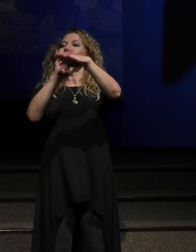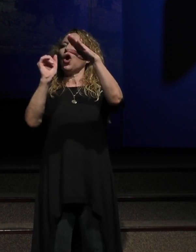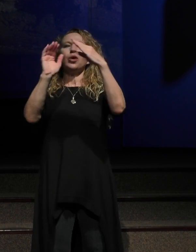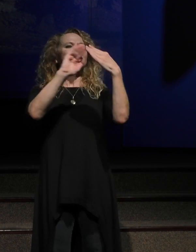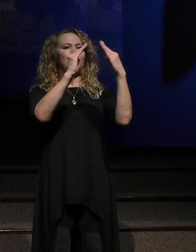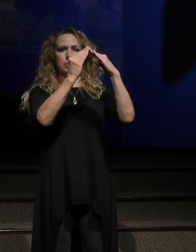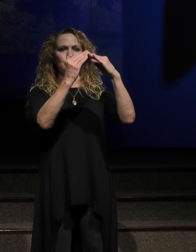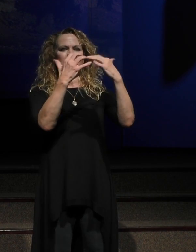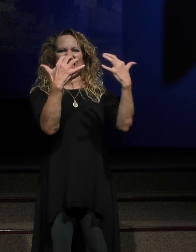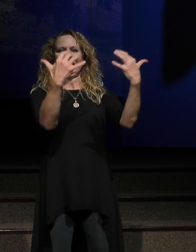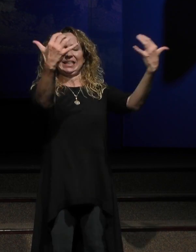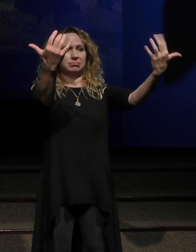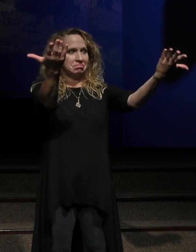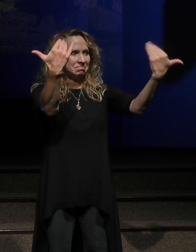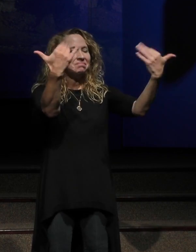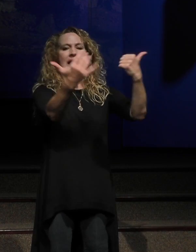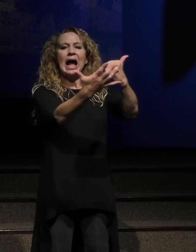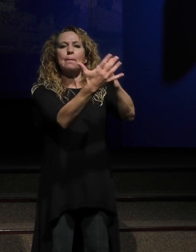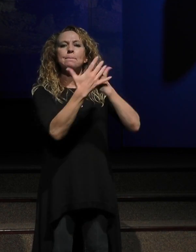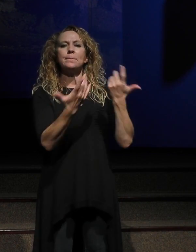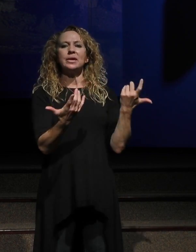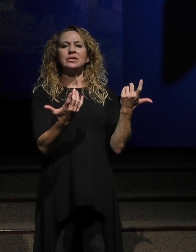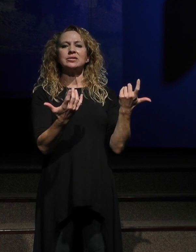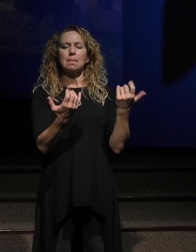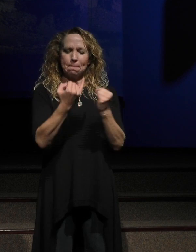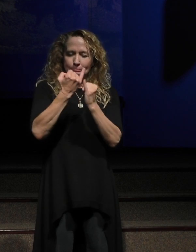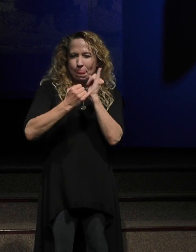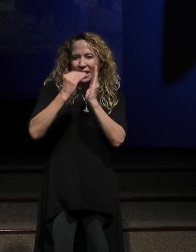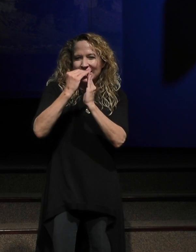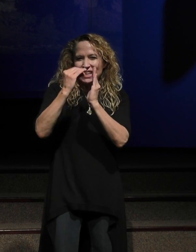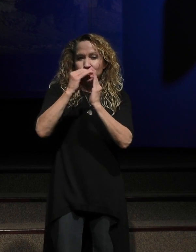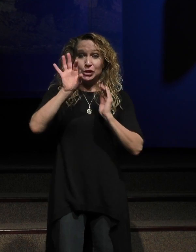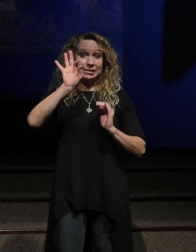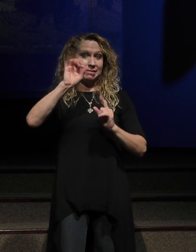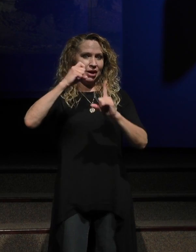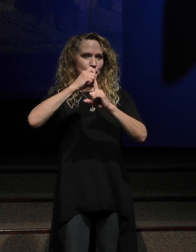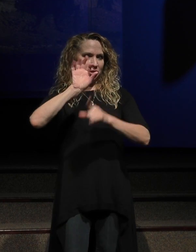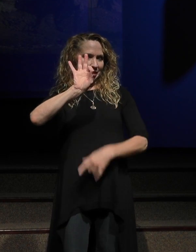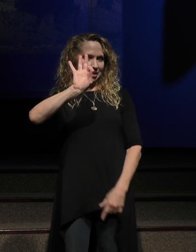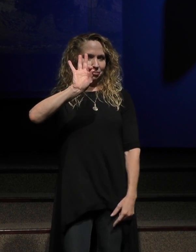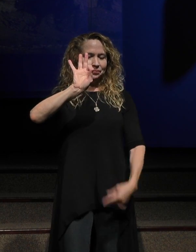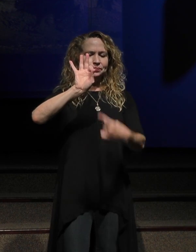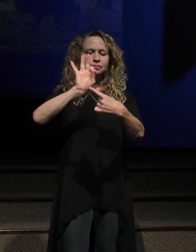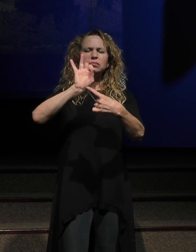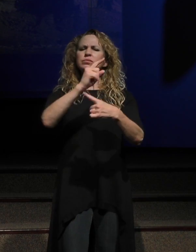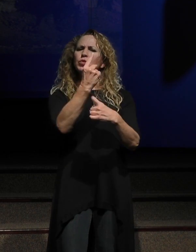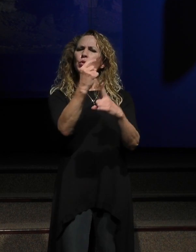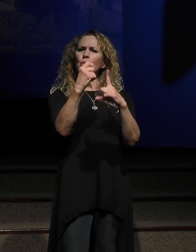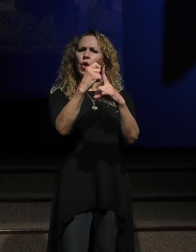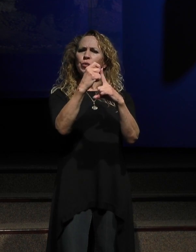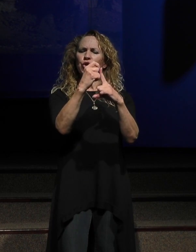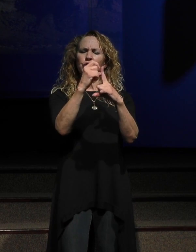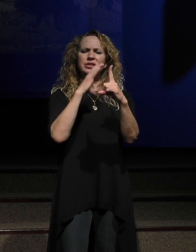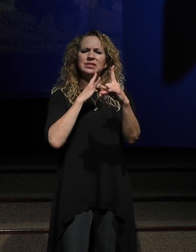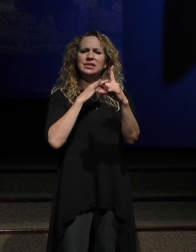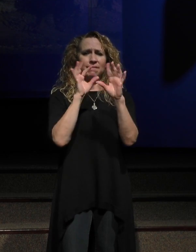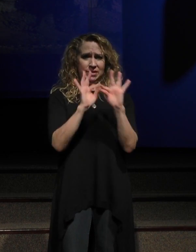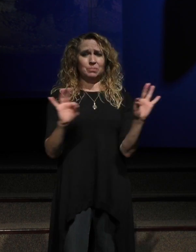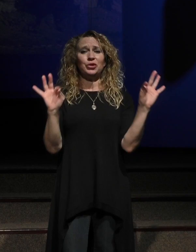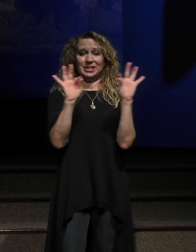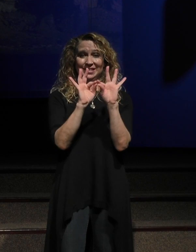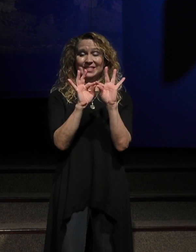In the last verse that we're going to look at, there's nine words. But there's one word that is really, really important.